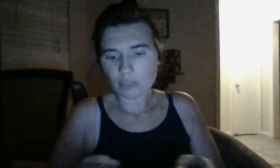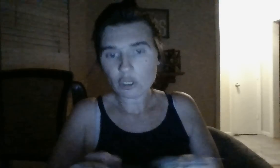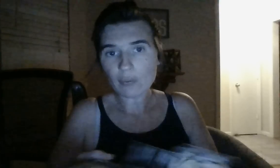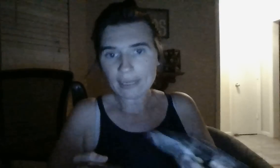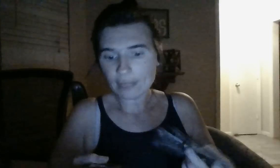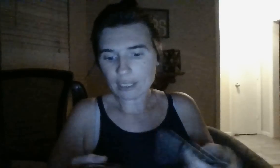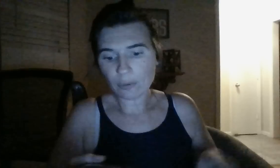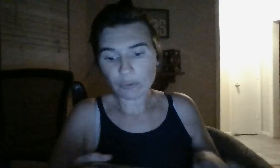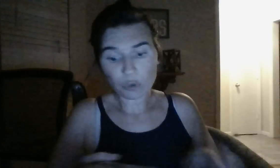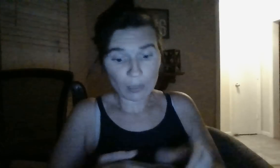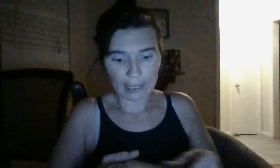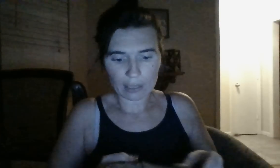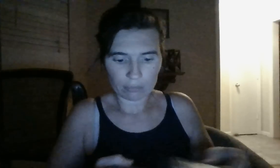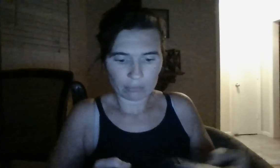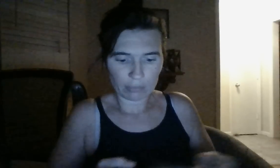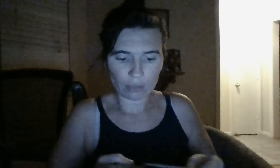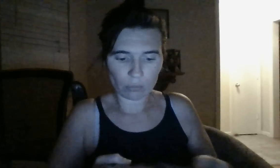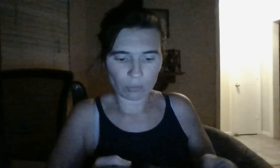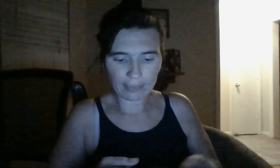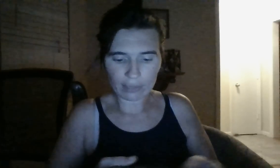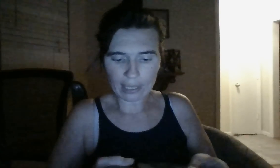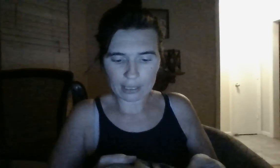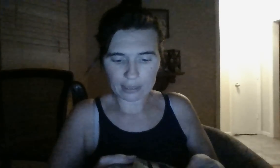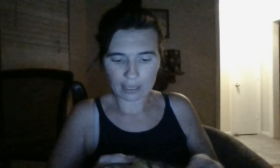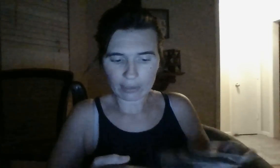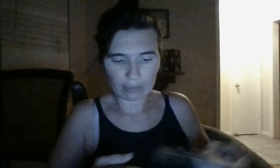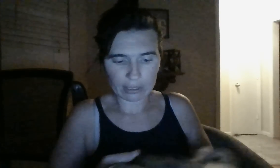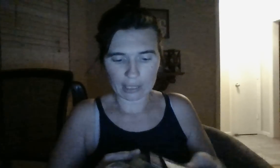Start making things move real quick. Now, whatever that is. And, however that resonates.